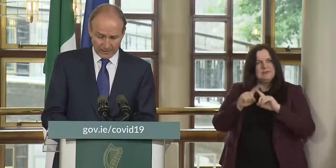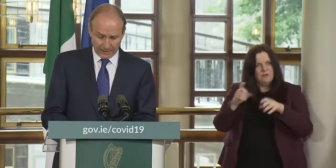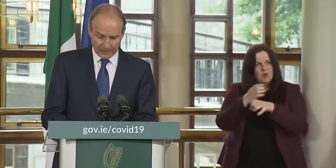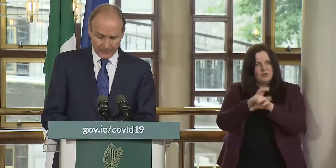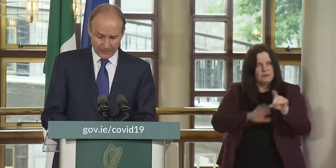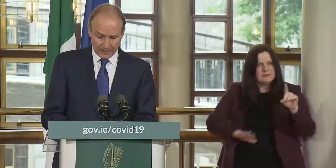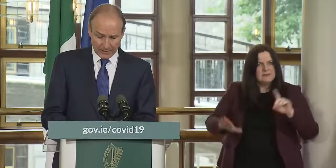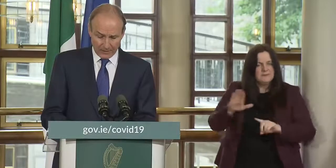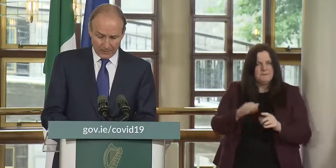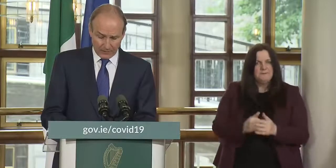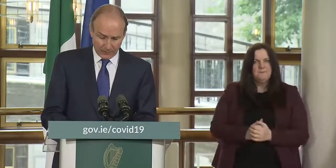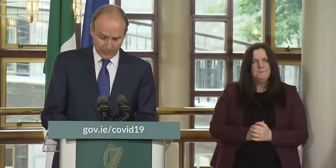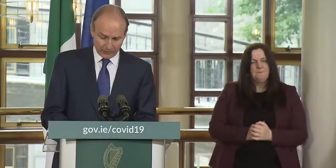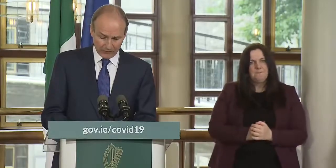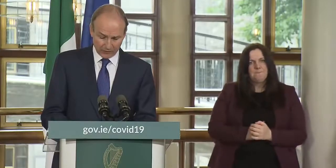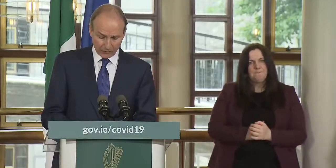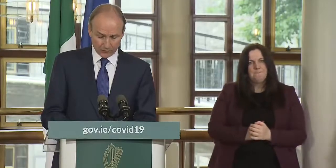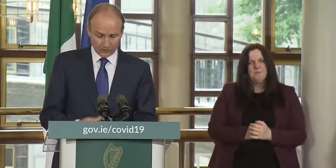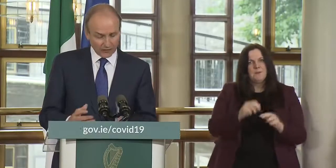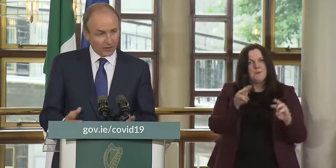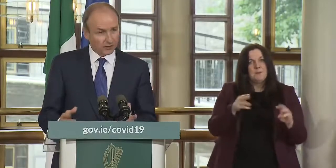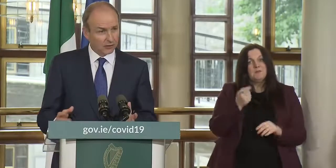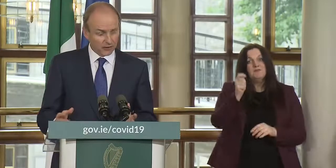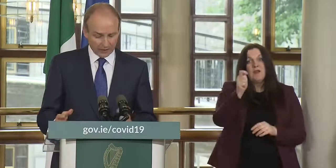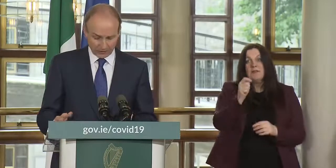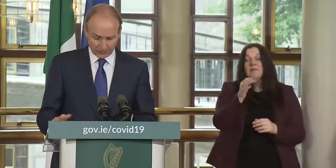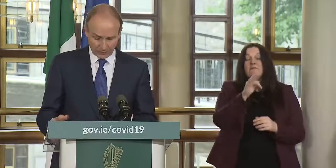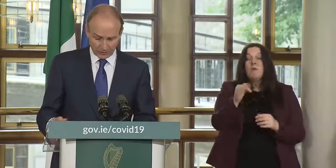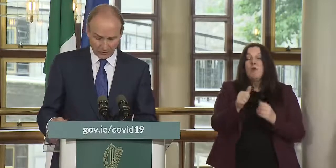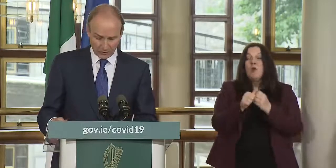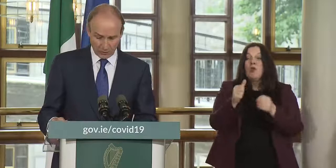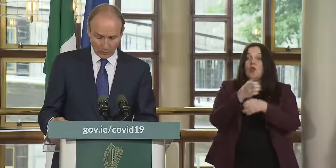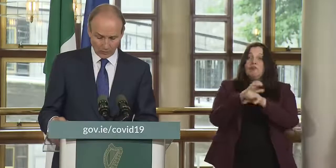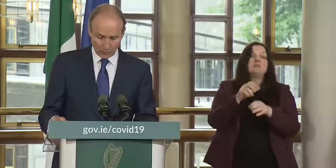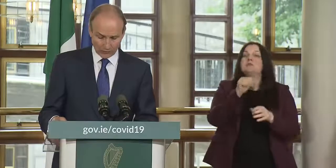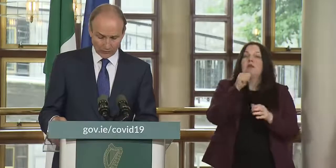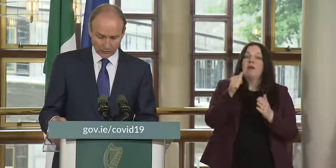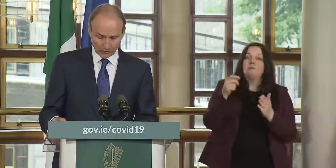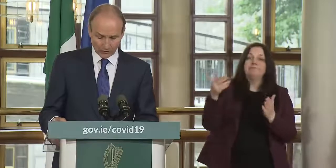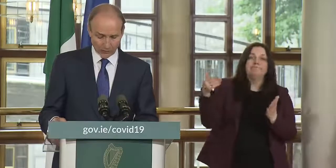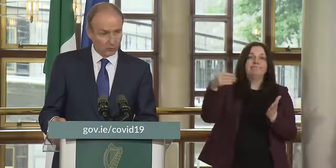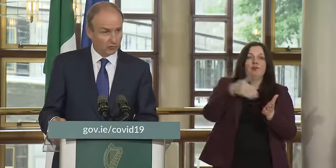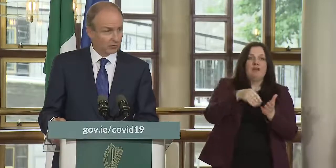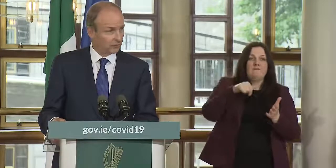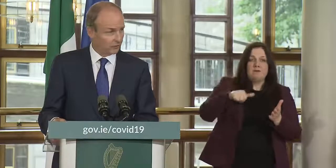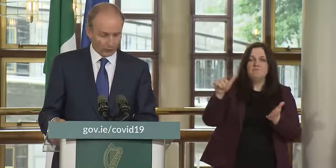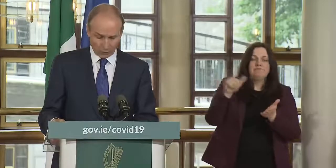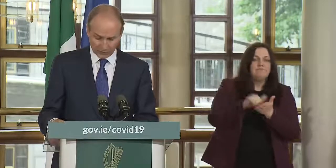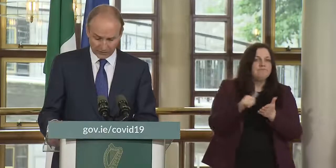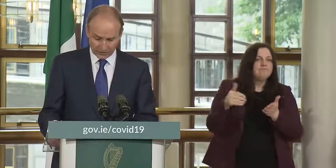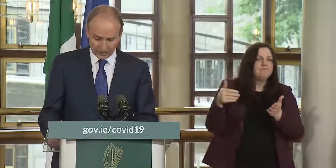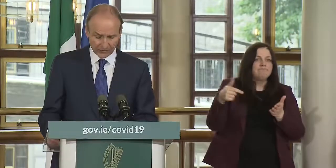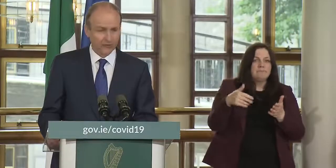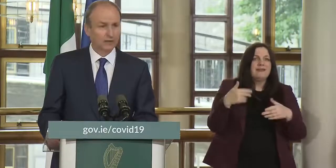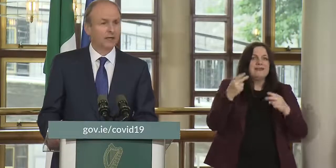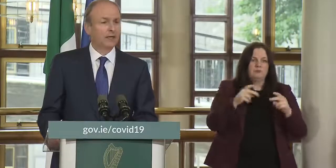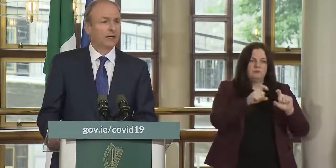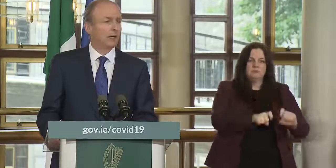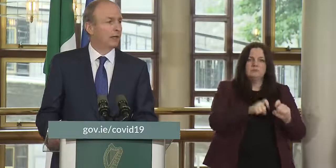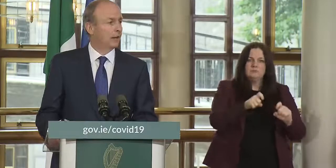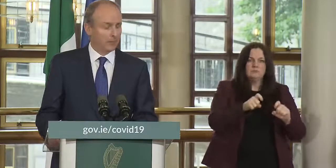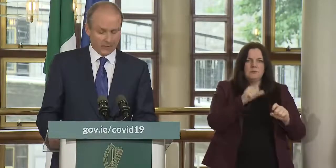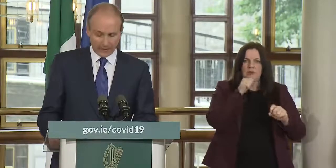and people traveling from countries not on the green list will be required to restrict our movements for 14 days